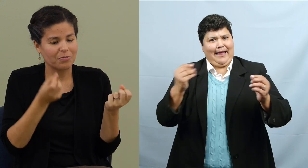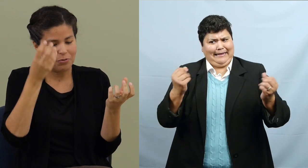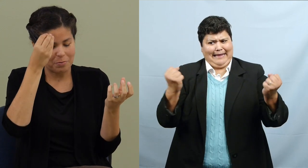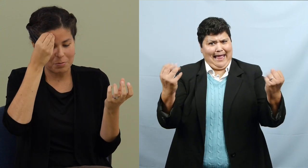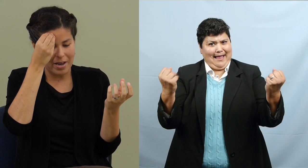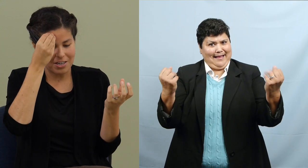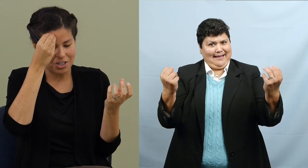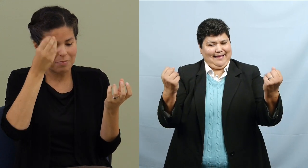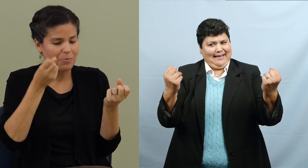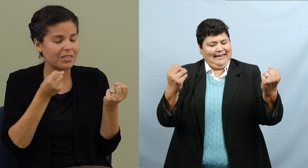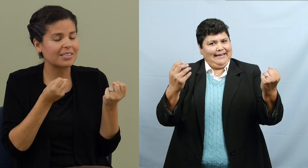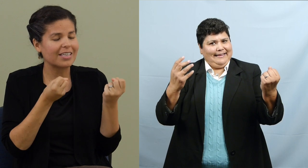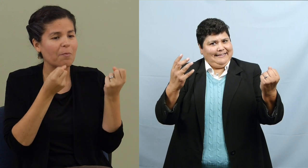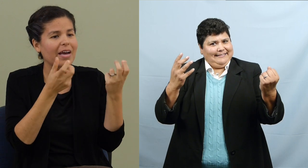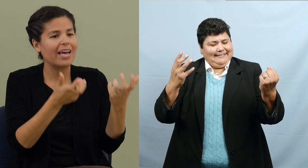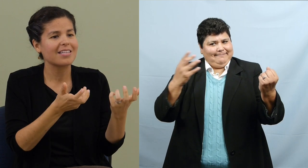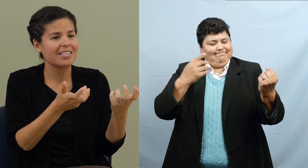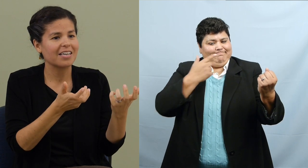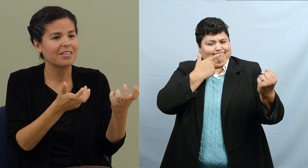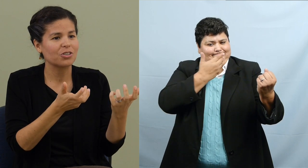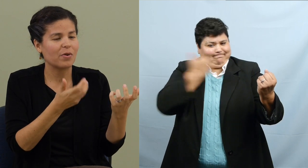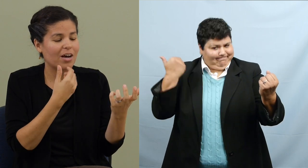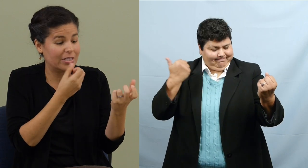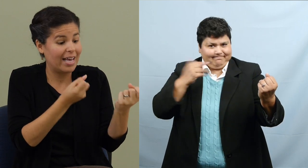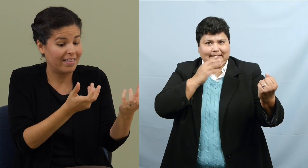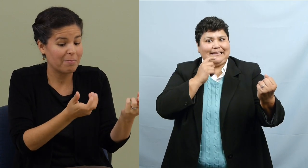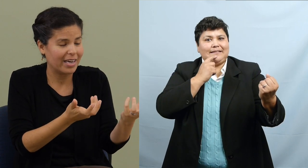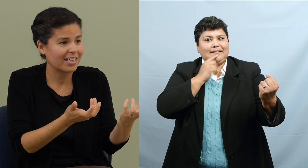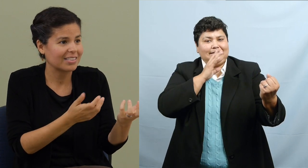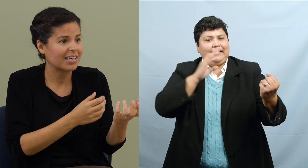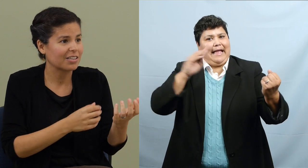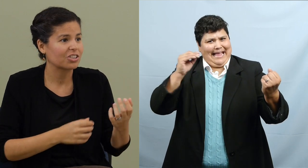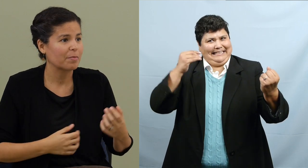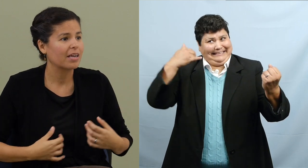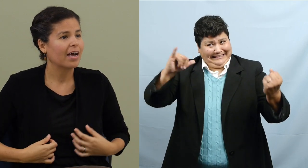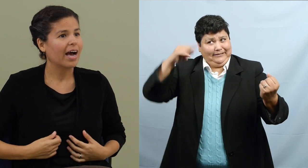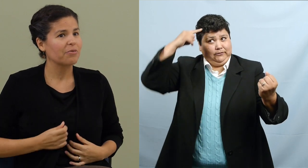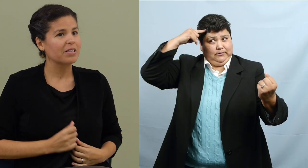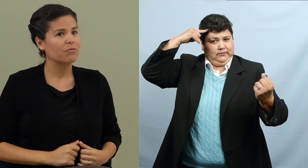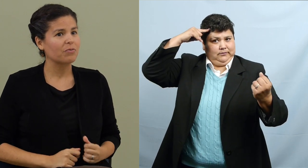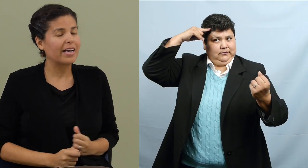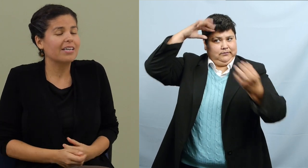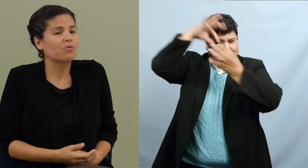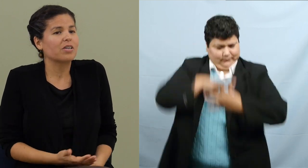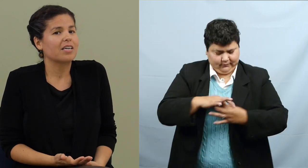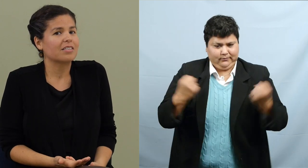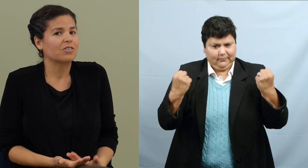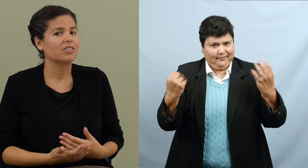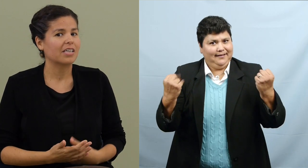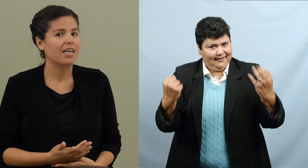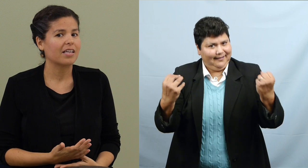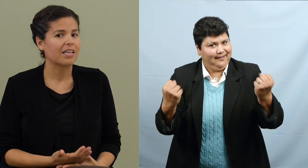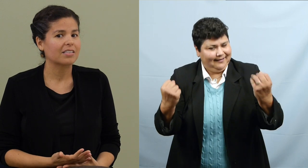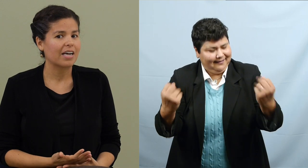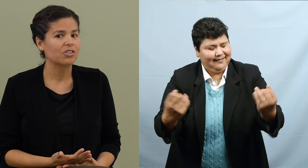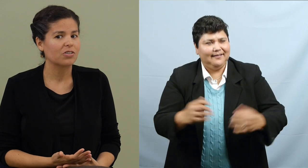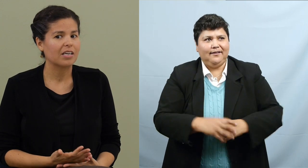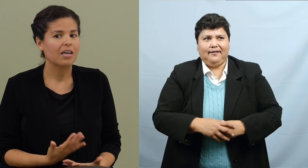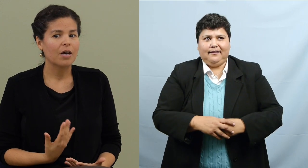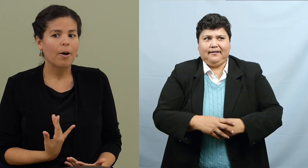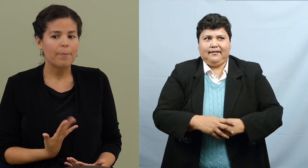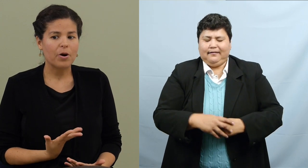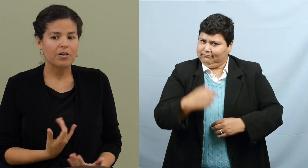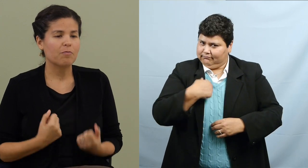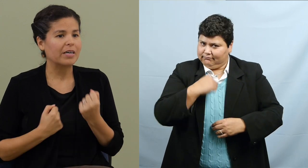you know, from Spanish in my brain to tell my hands the English without telling my hands the English. I mean, I really, I didn't realize till today that that's